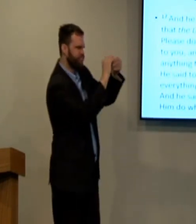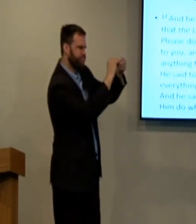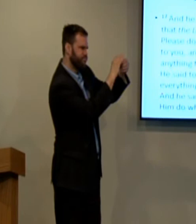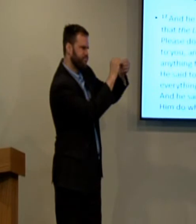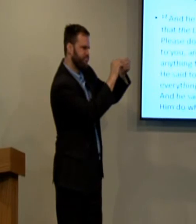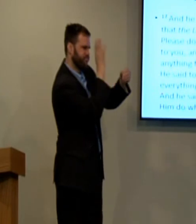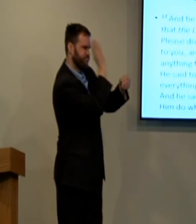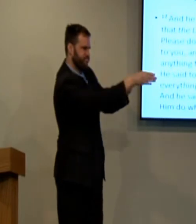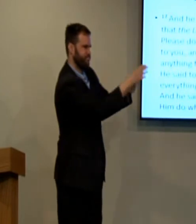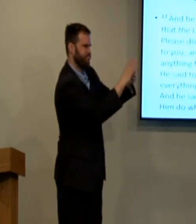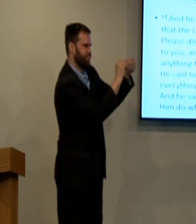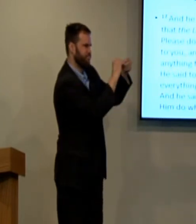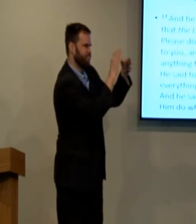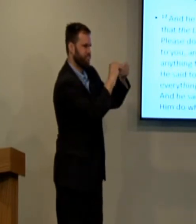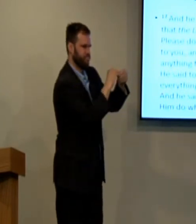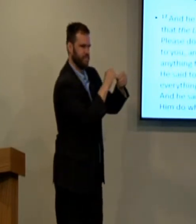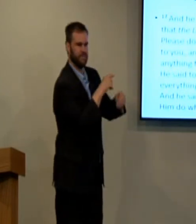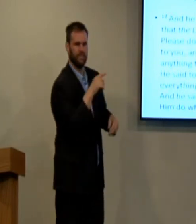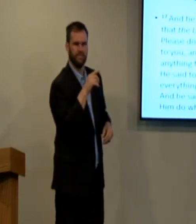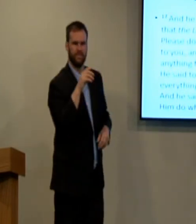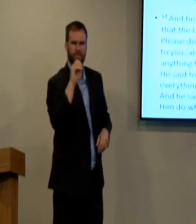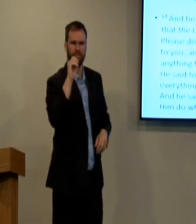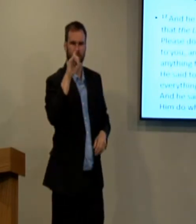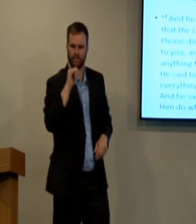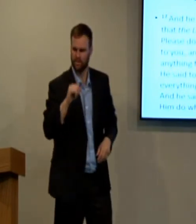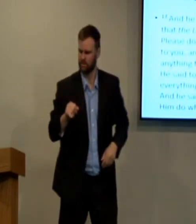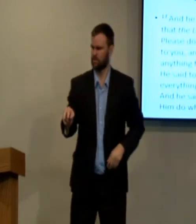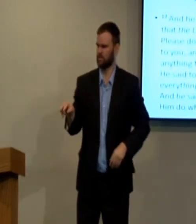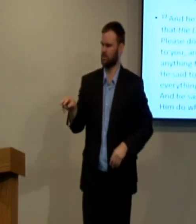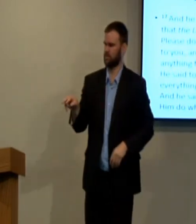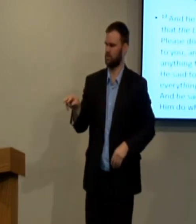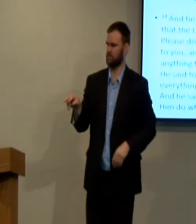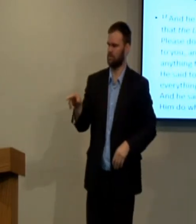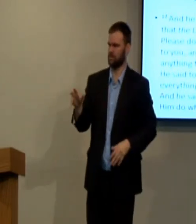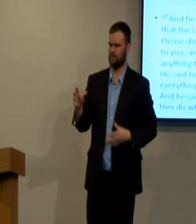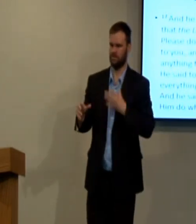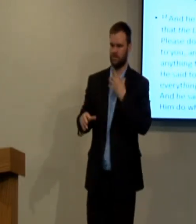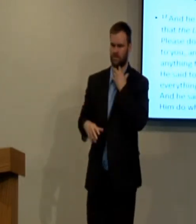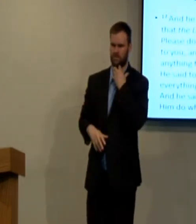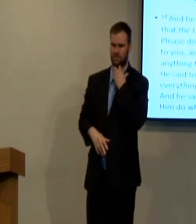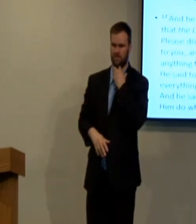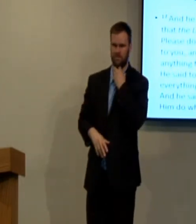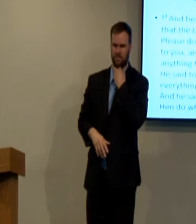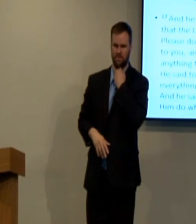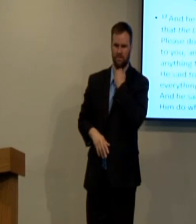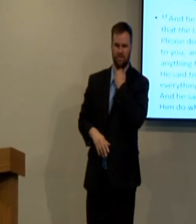Nothing hidden. He gave him a blunt, direct message about the judgment on Eli. And Eli